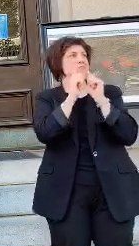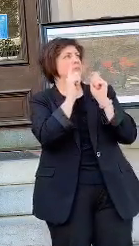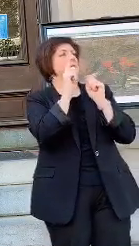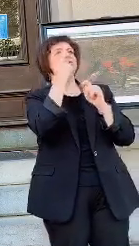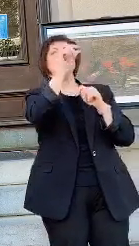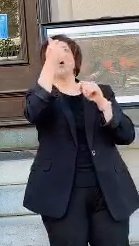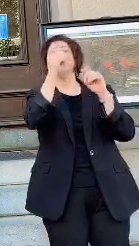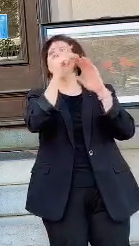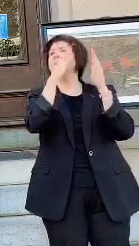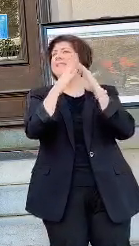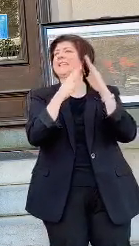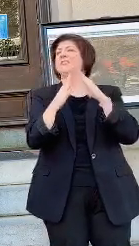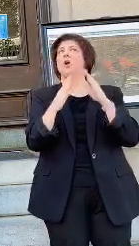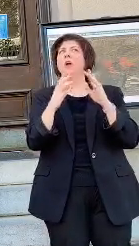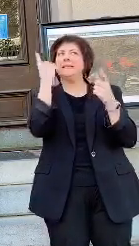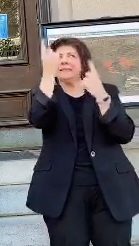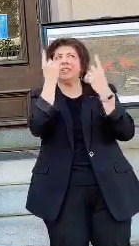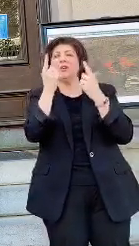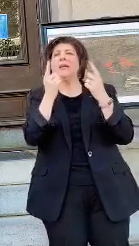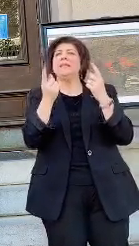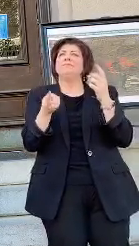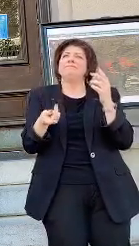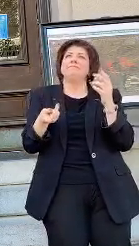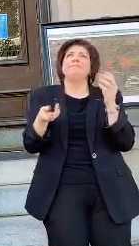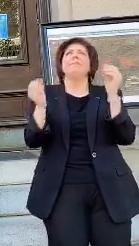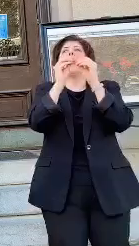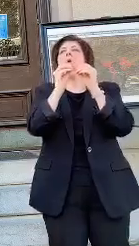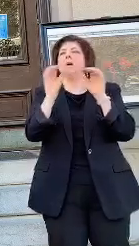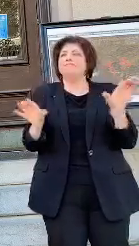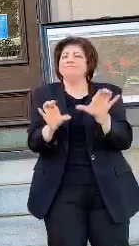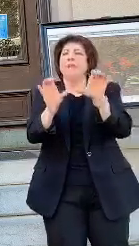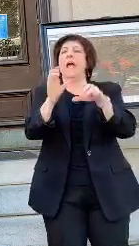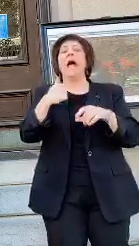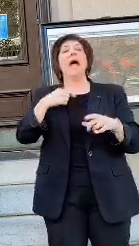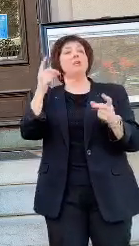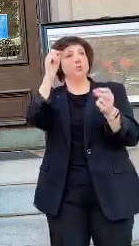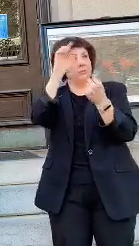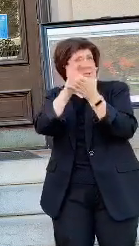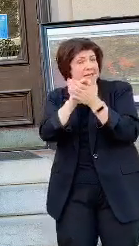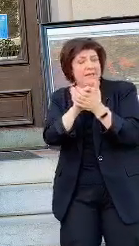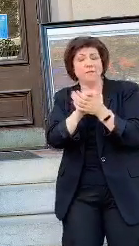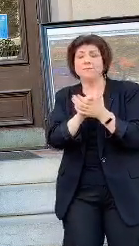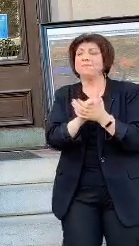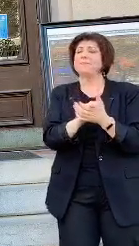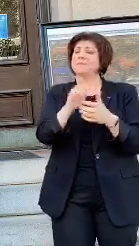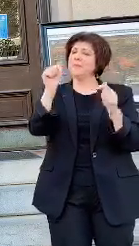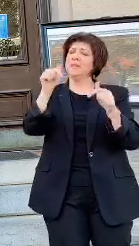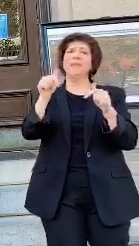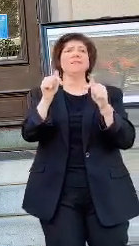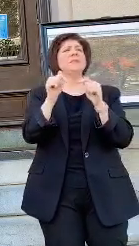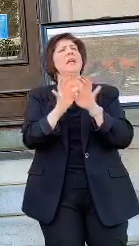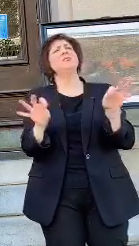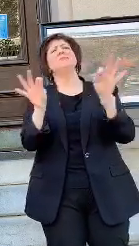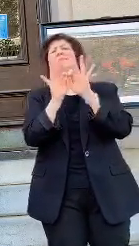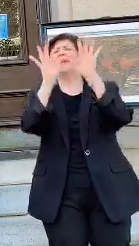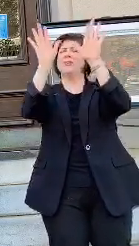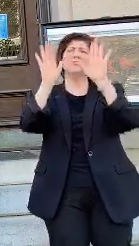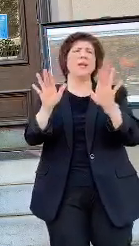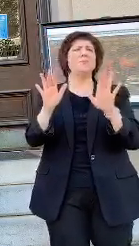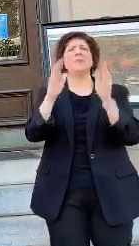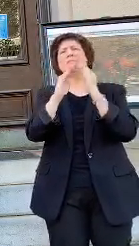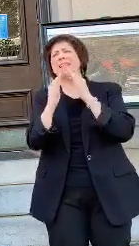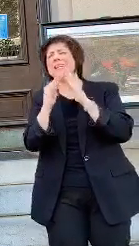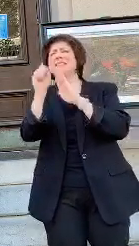additional action as well to make sure we keep our citizens safe. I do believe that this is an incredible city. believe this is an incredible state.